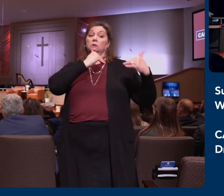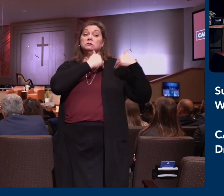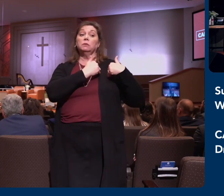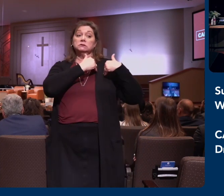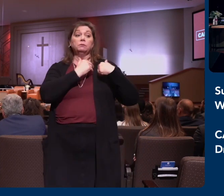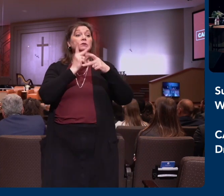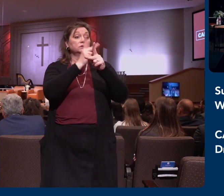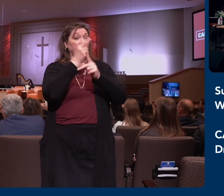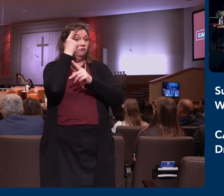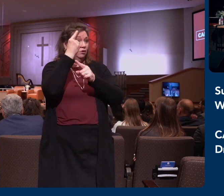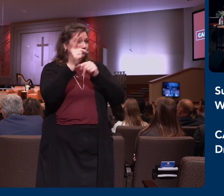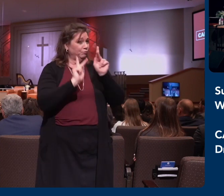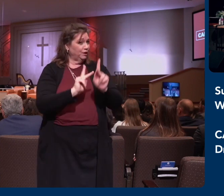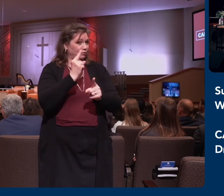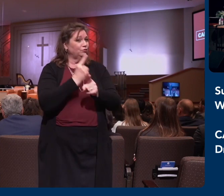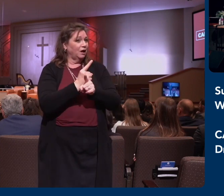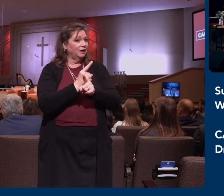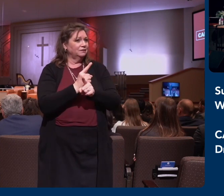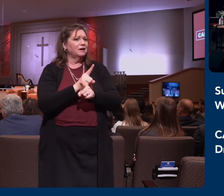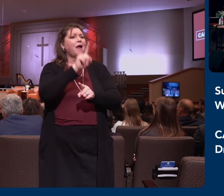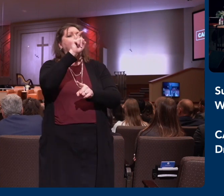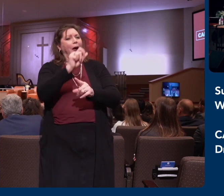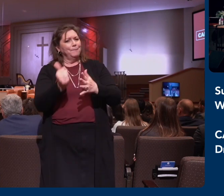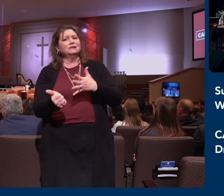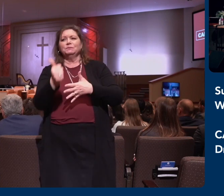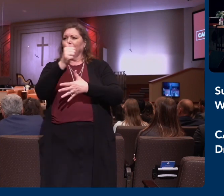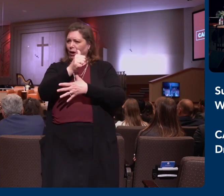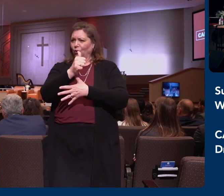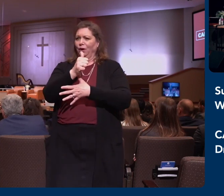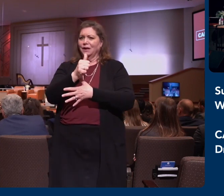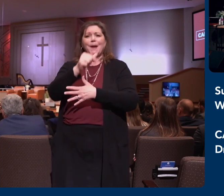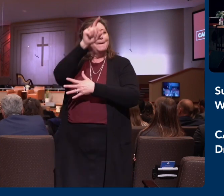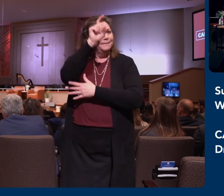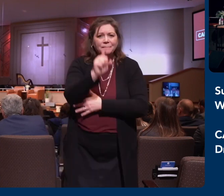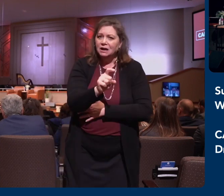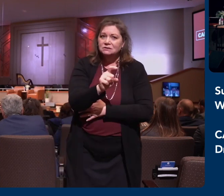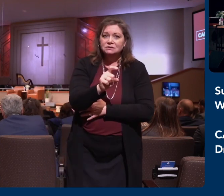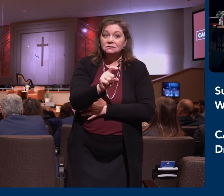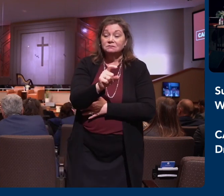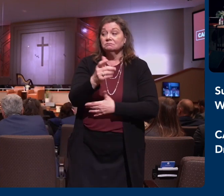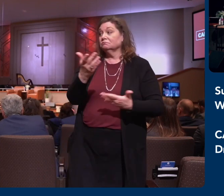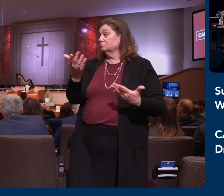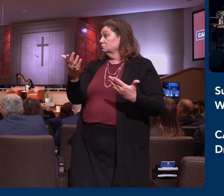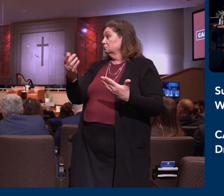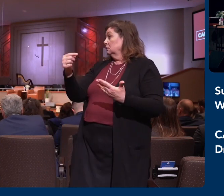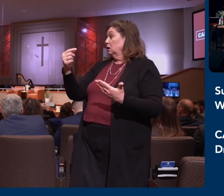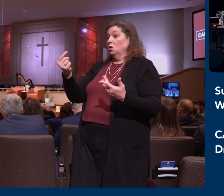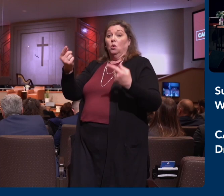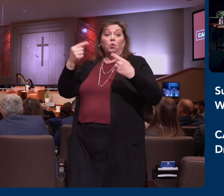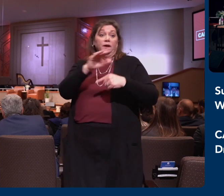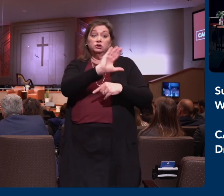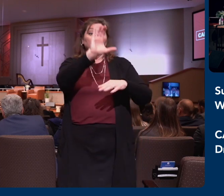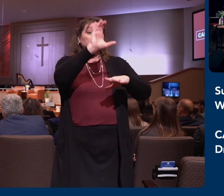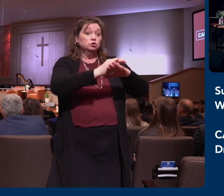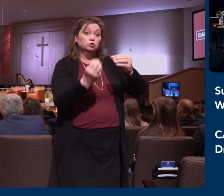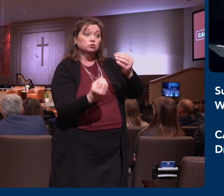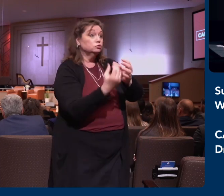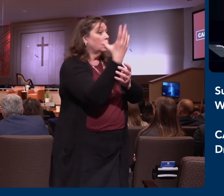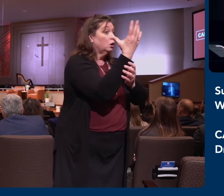going to have to make it a priority. Listen, if your priority is church growth, there are some people that are going to get in your way. And you are going to struggle